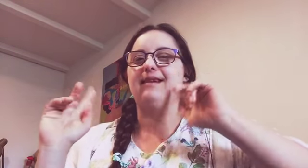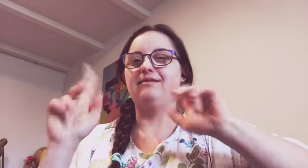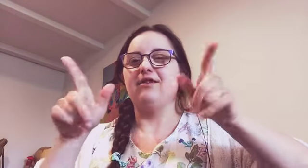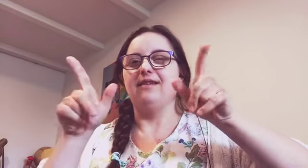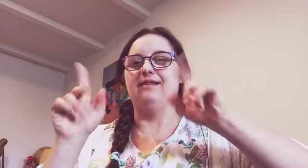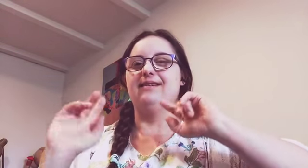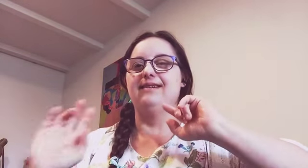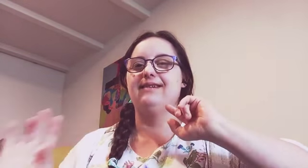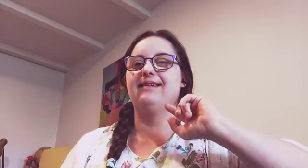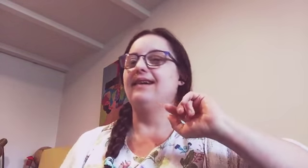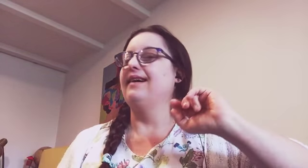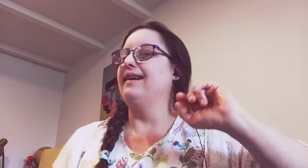get started.